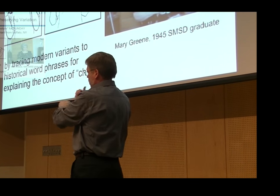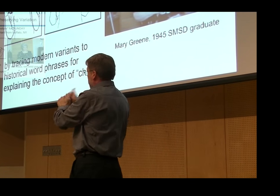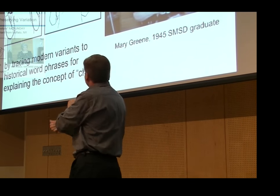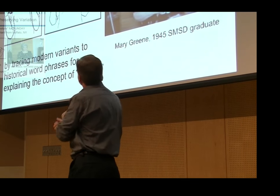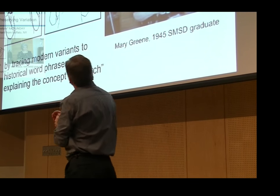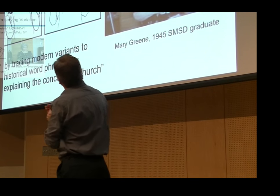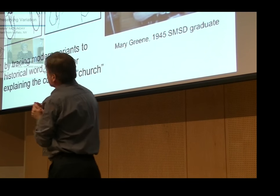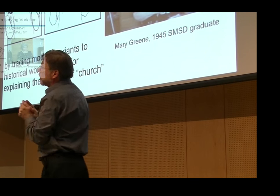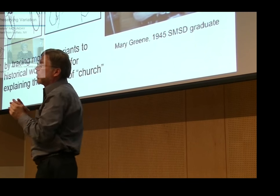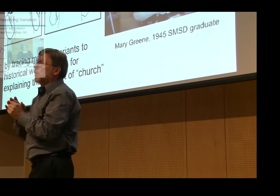how the language overall changes.